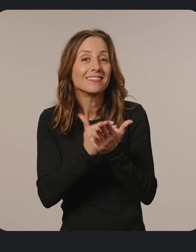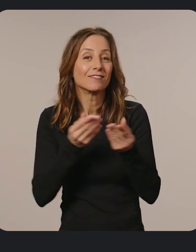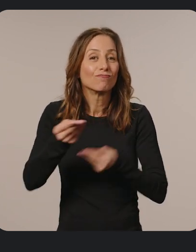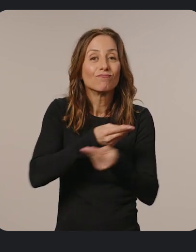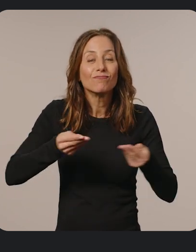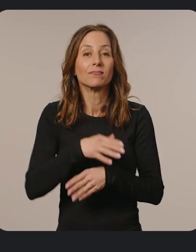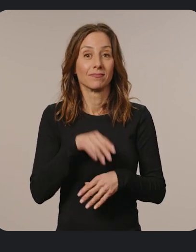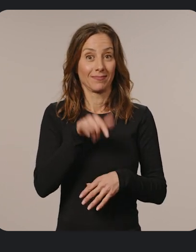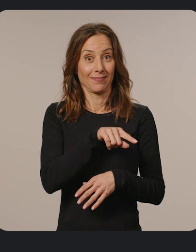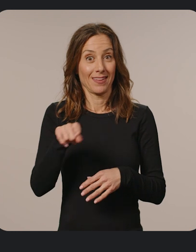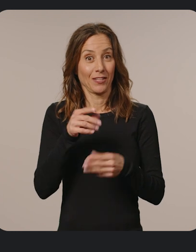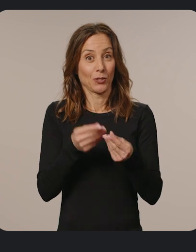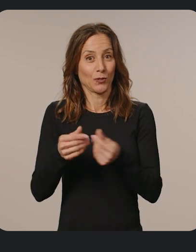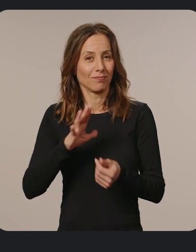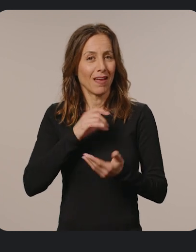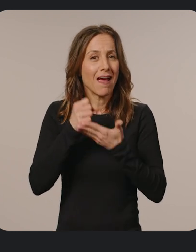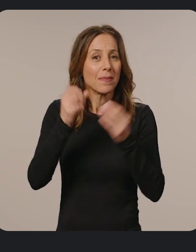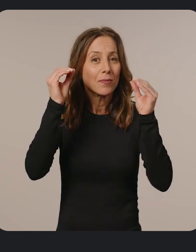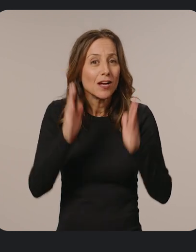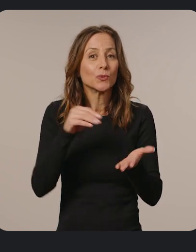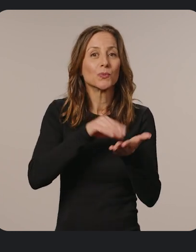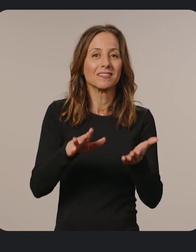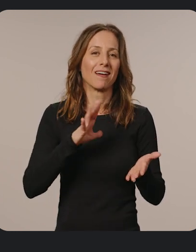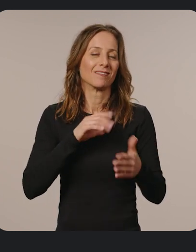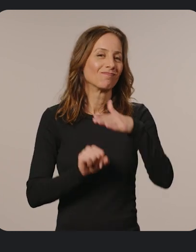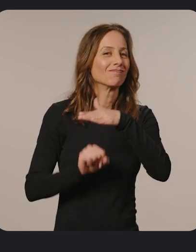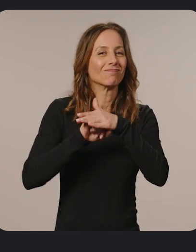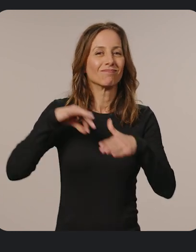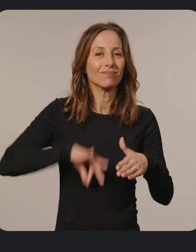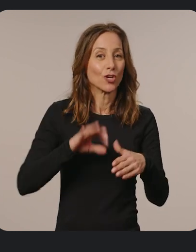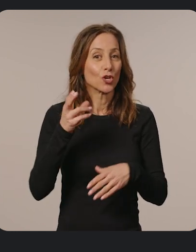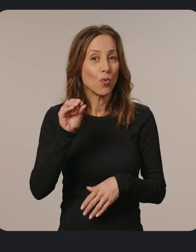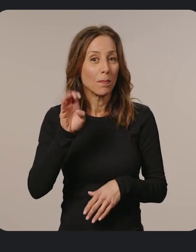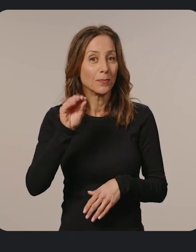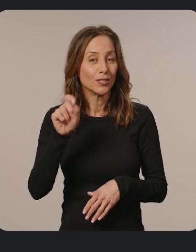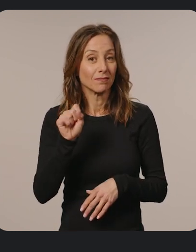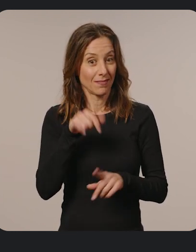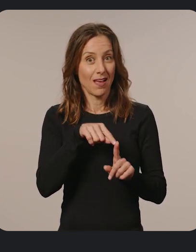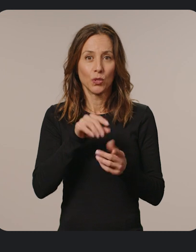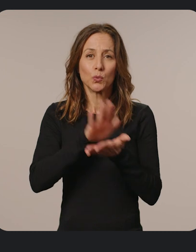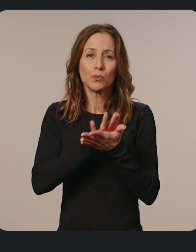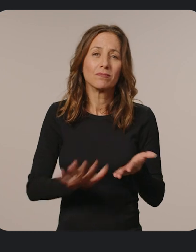These kind of solutions help educators and students make the most of their Chromebooks, which many schools use all around the world.